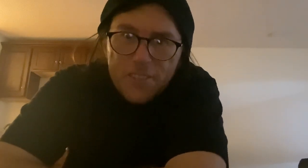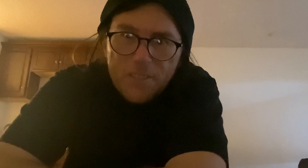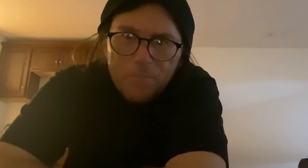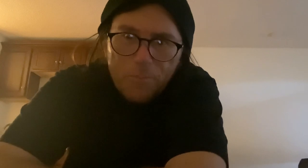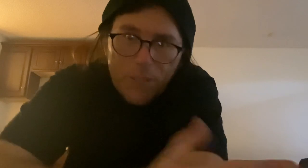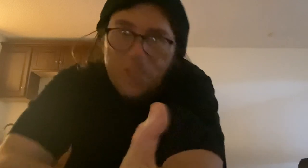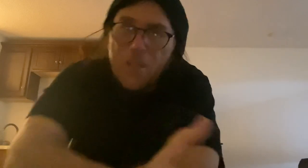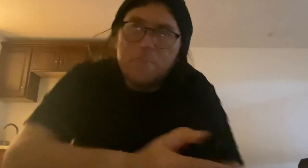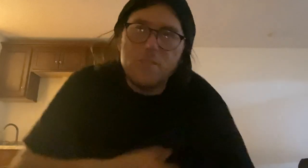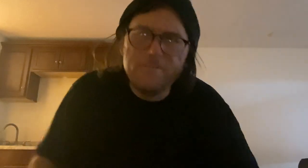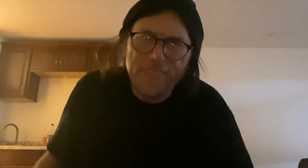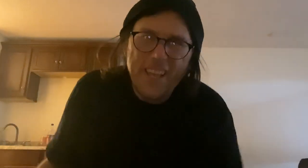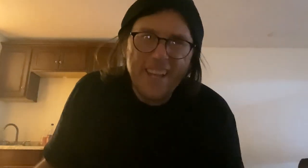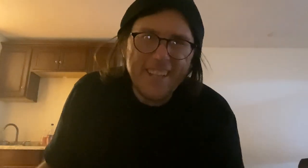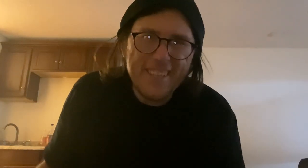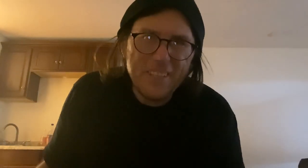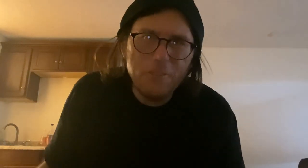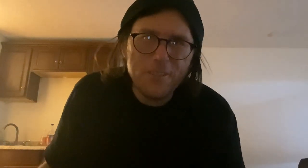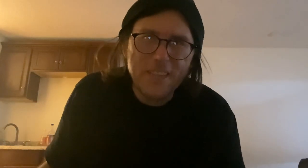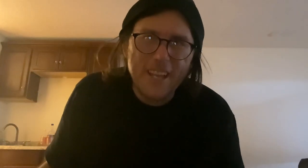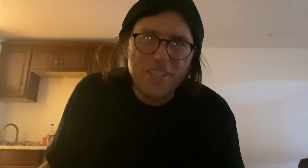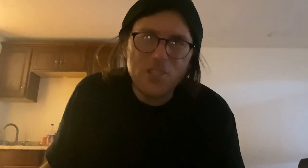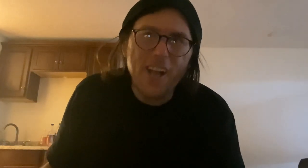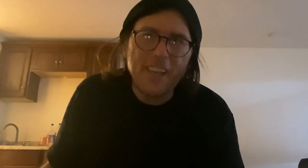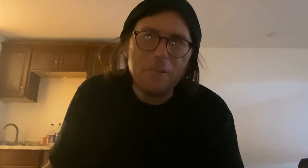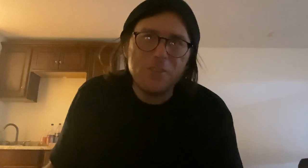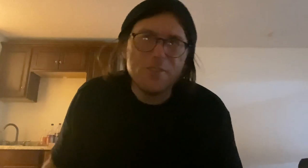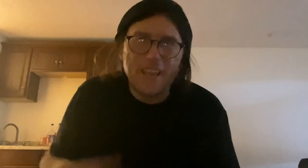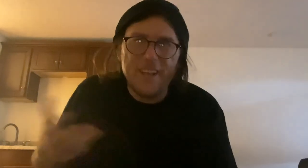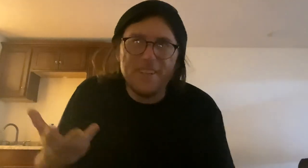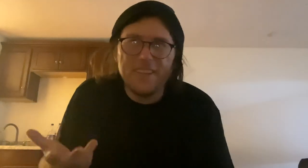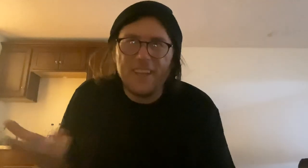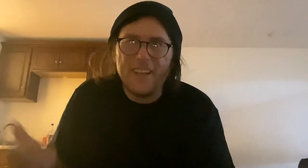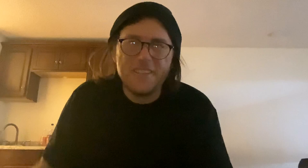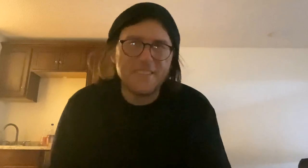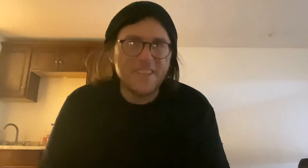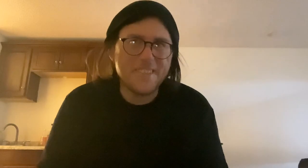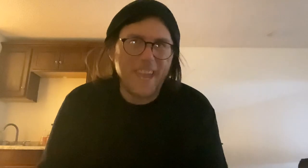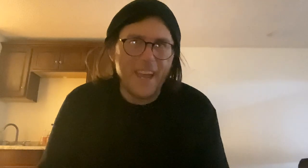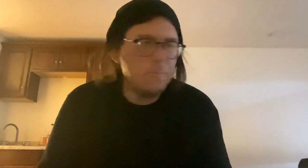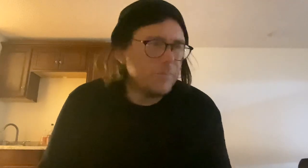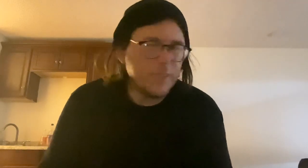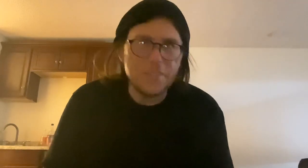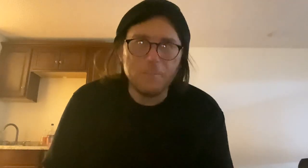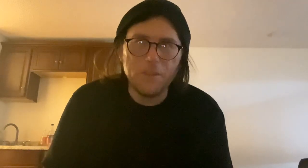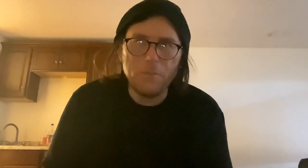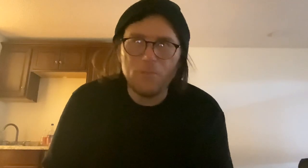But sometimes you notice that sometimes it's stock images and it's a scam that some of them are